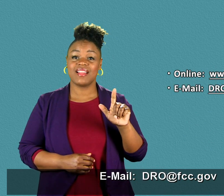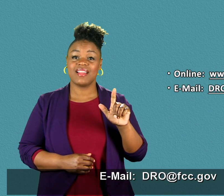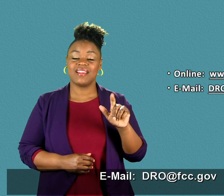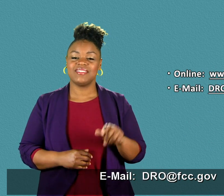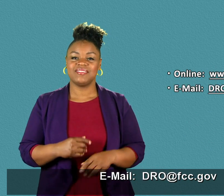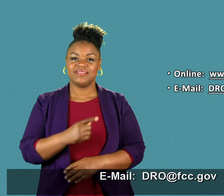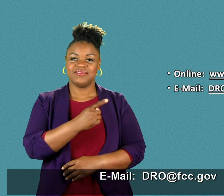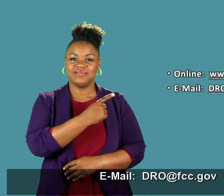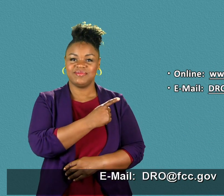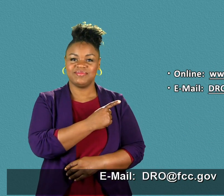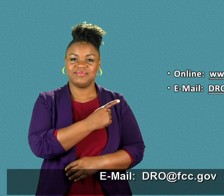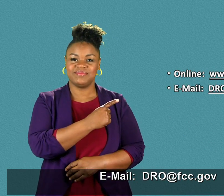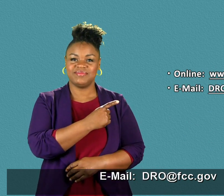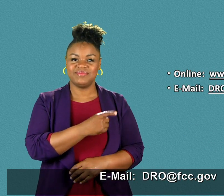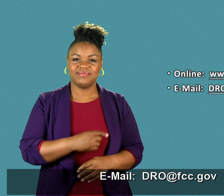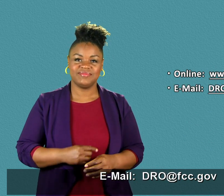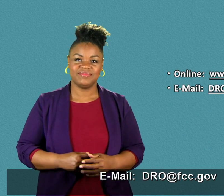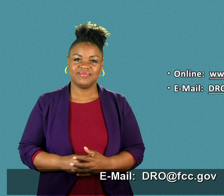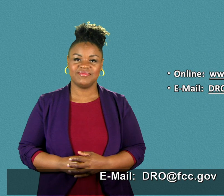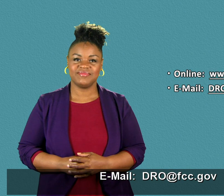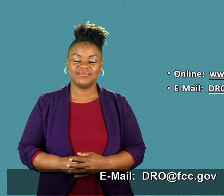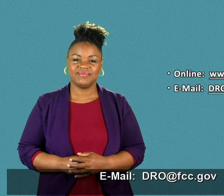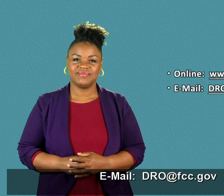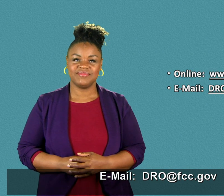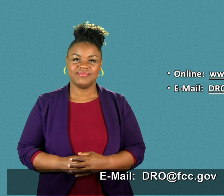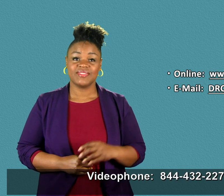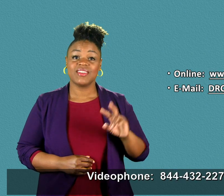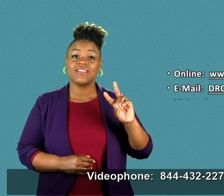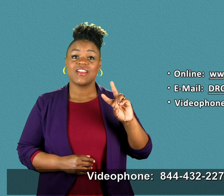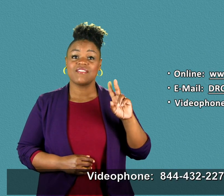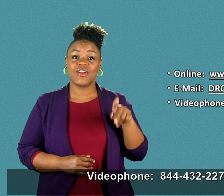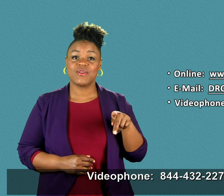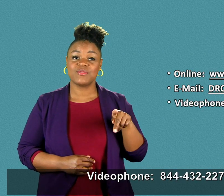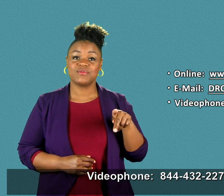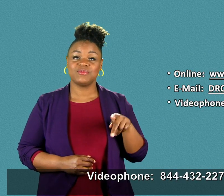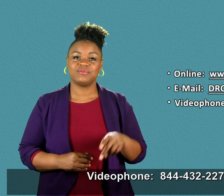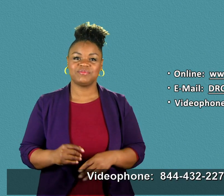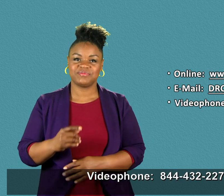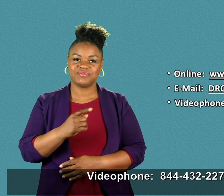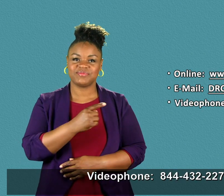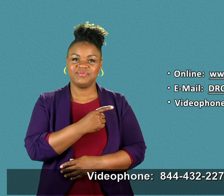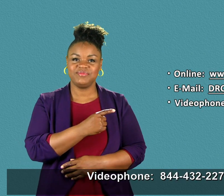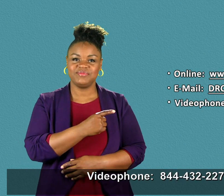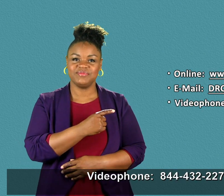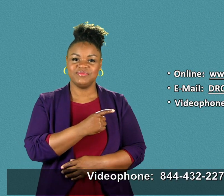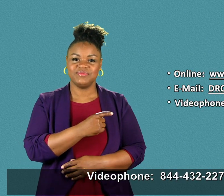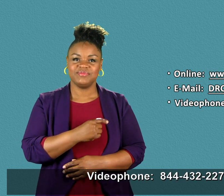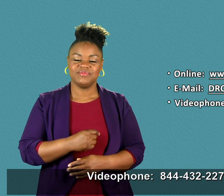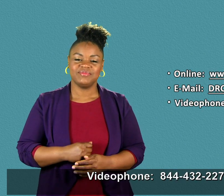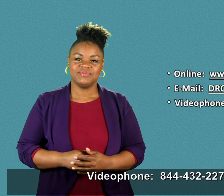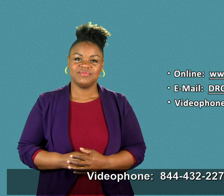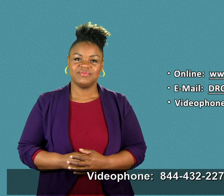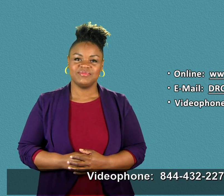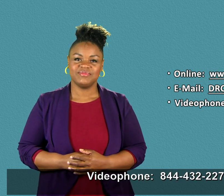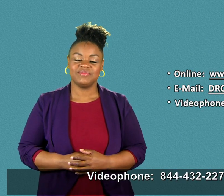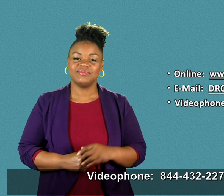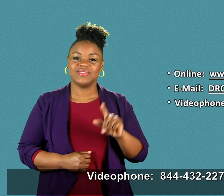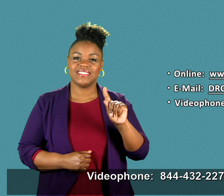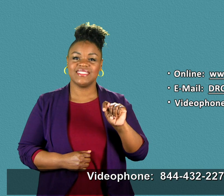Email, dro at fcc.gov. Videophone, 844-432-2275.